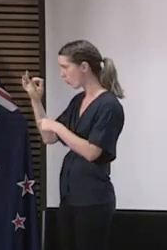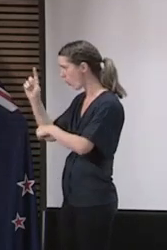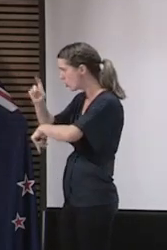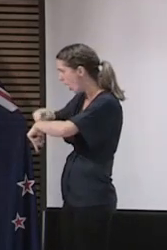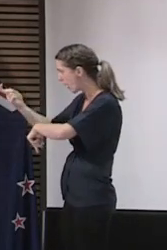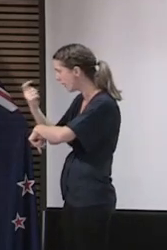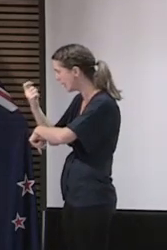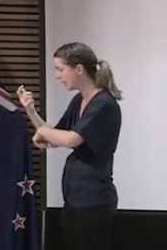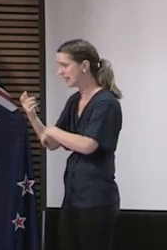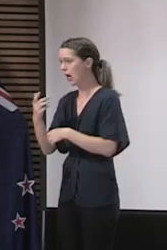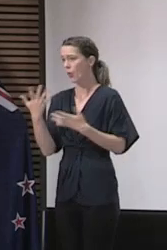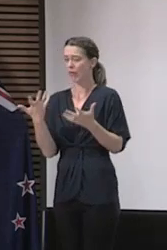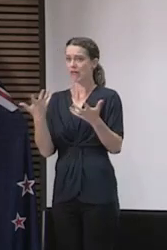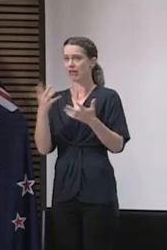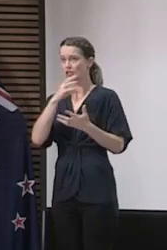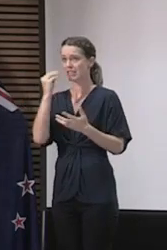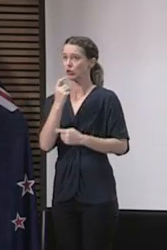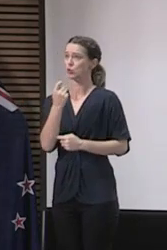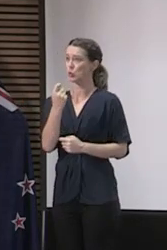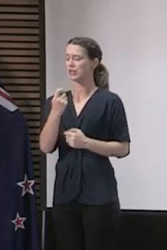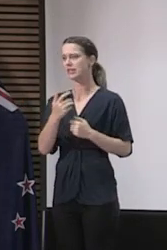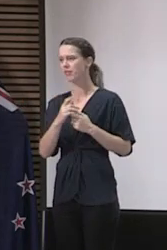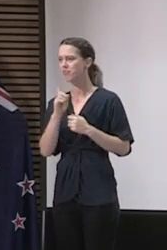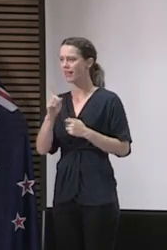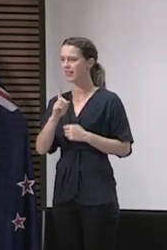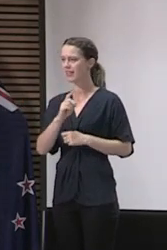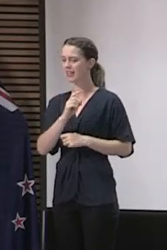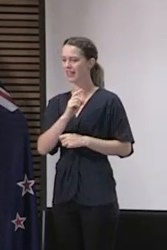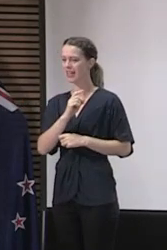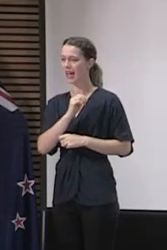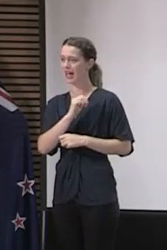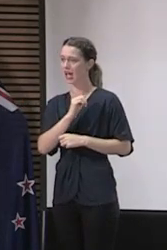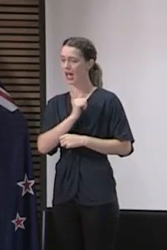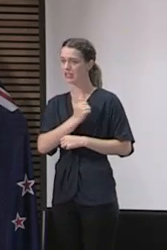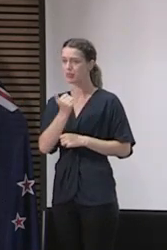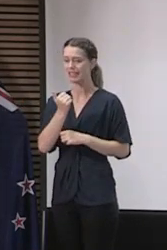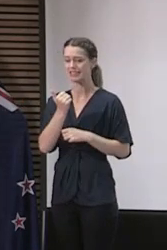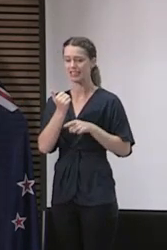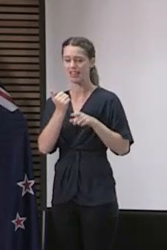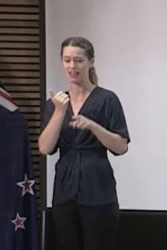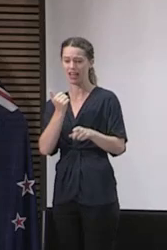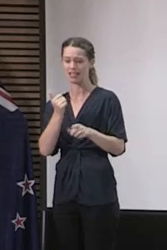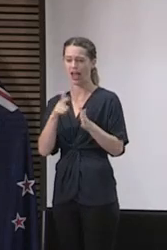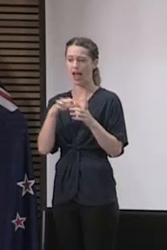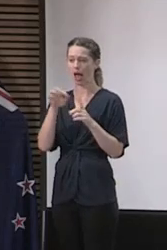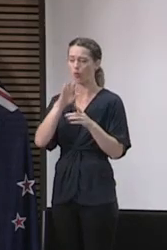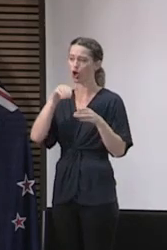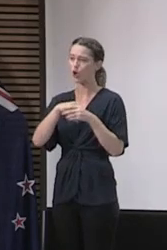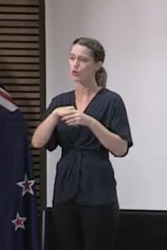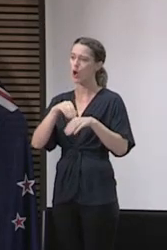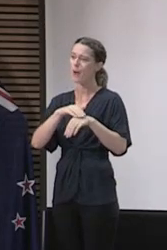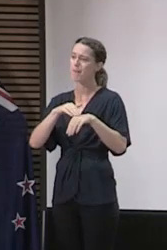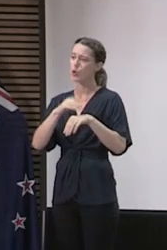Soon. But again, I'd say that don't expect the first iteration to include things like Bluetooth